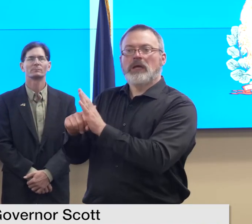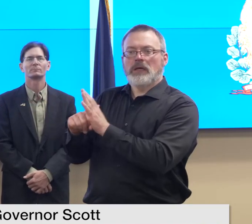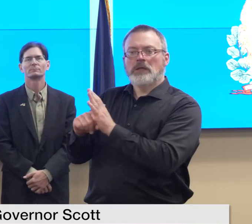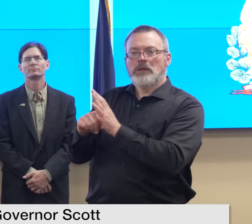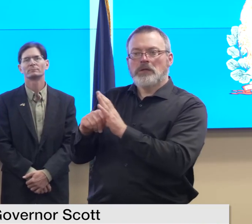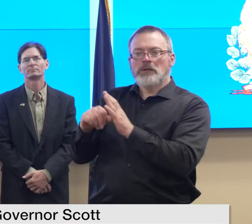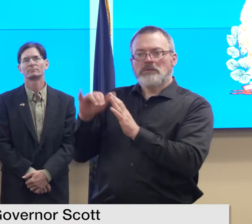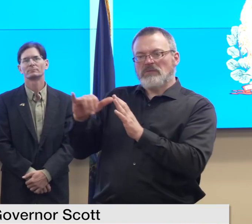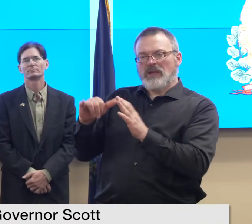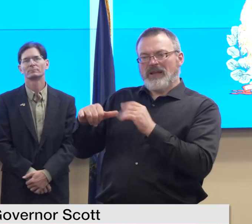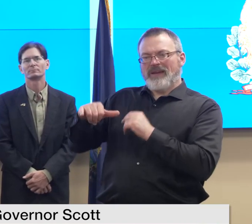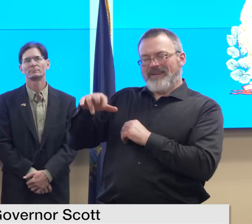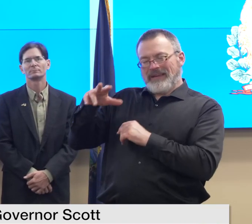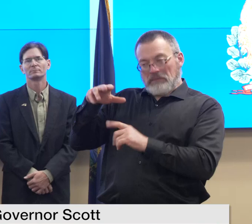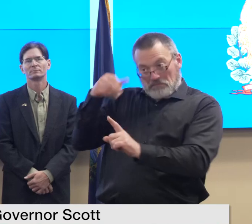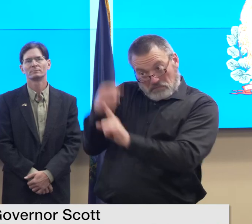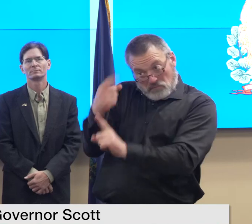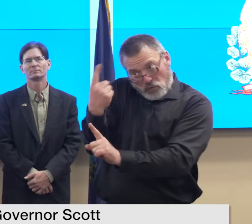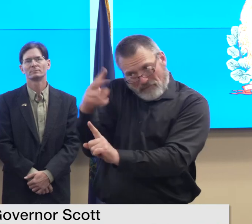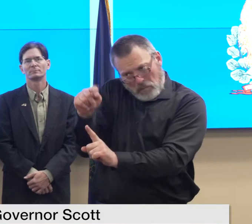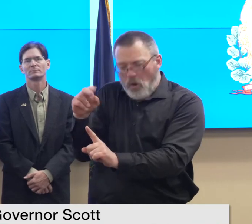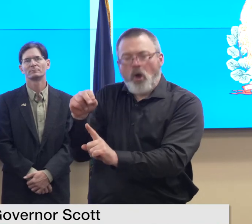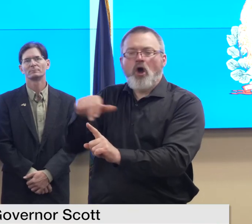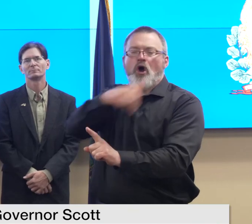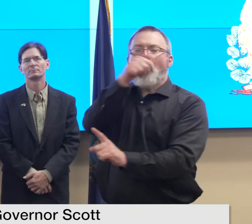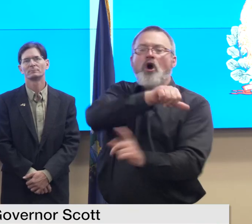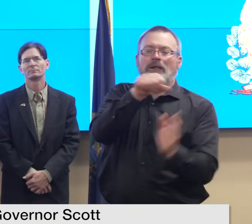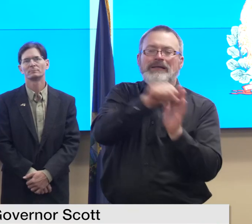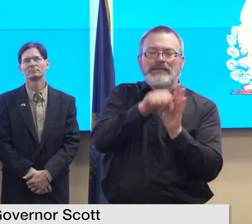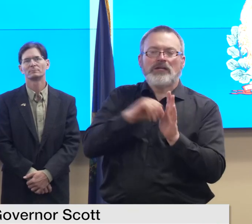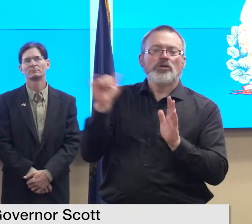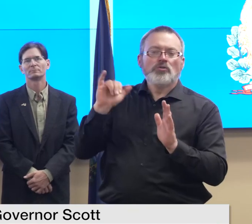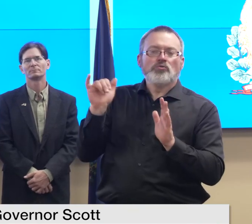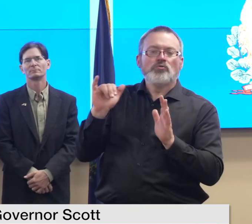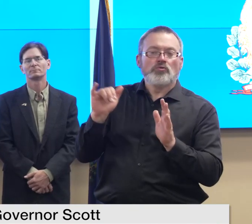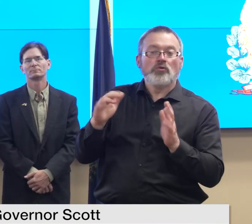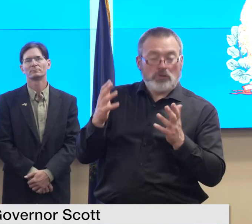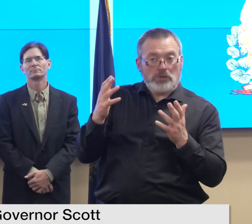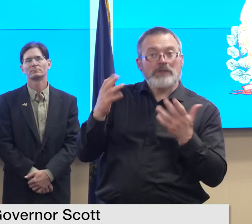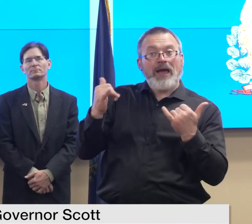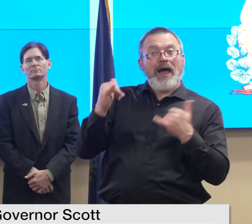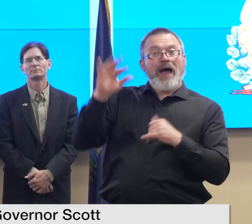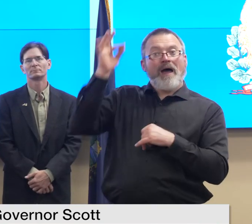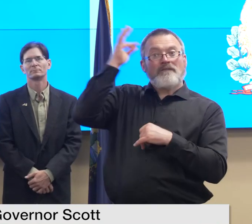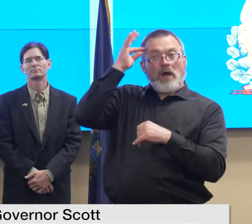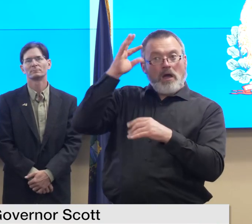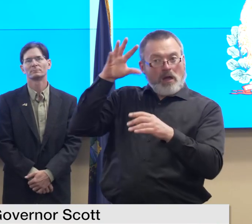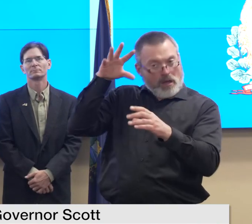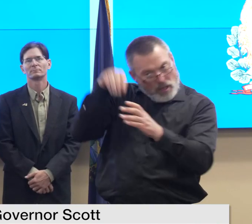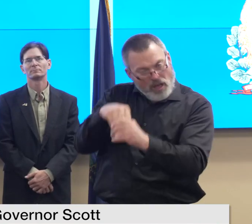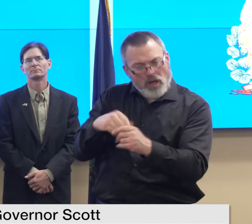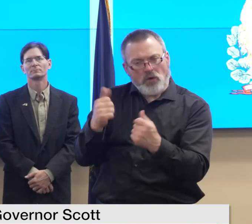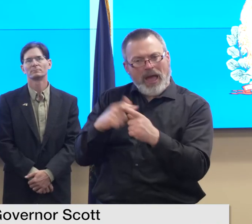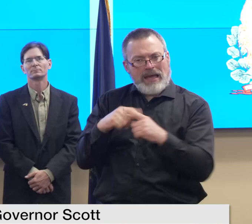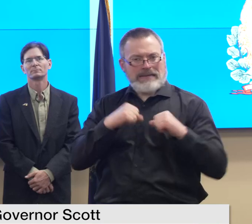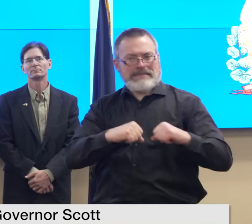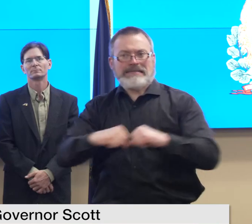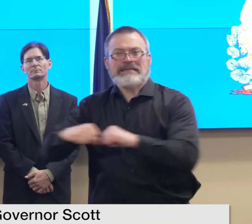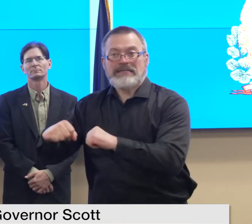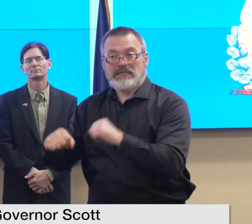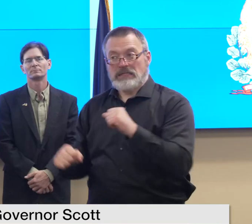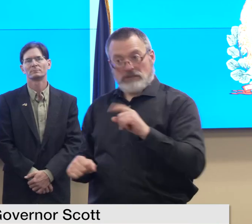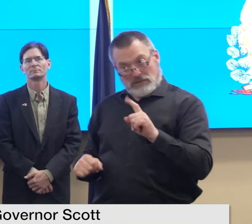is there a role for regulators or the federal government to step in to try to alleviate this well again anytime we're